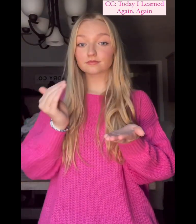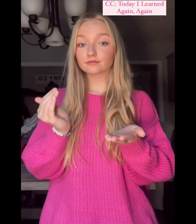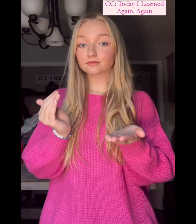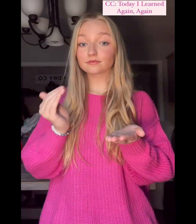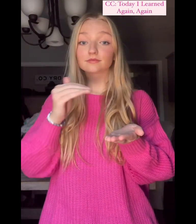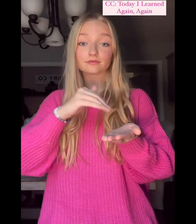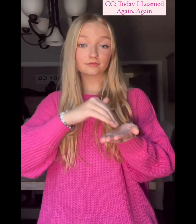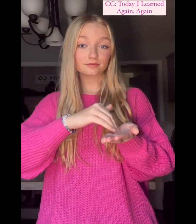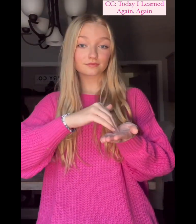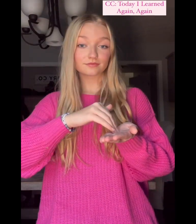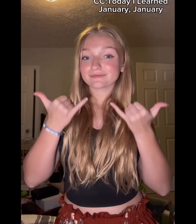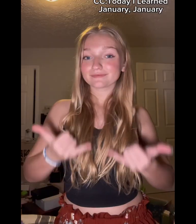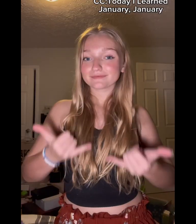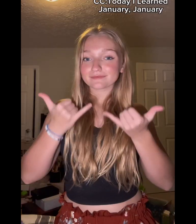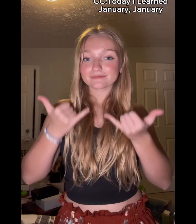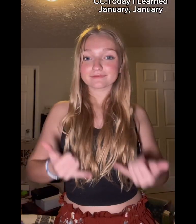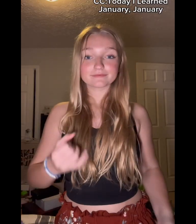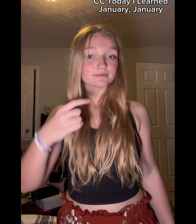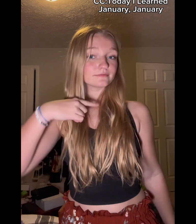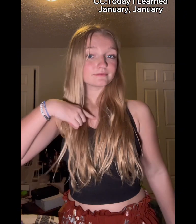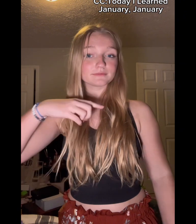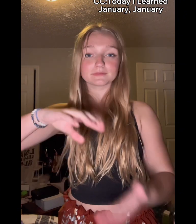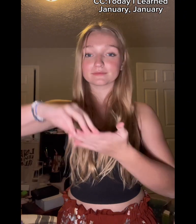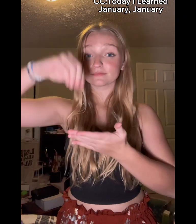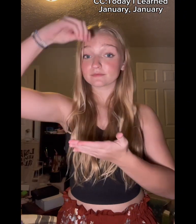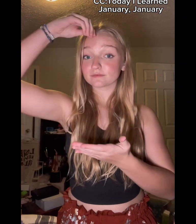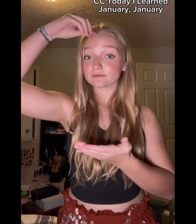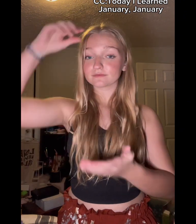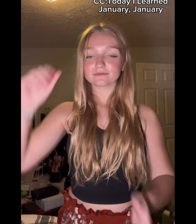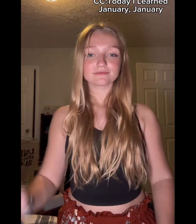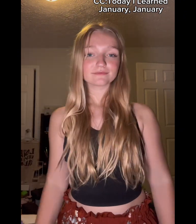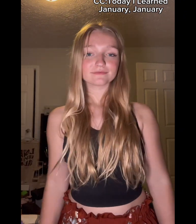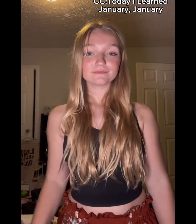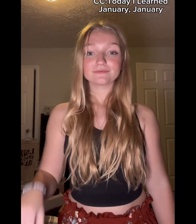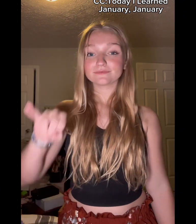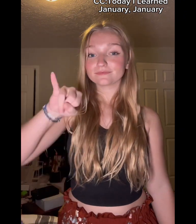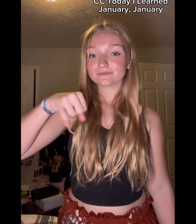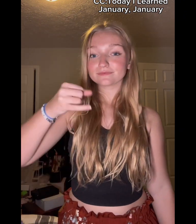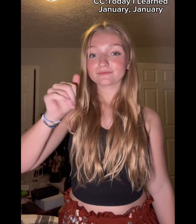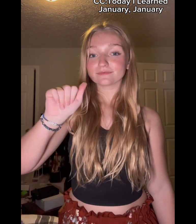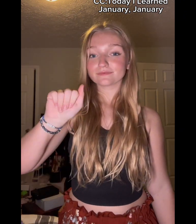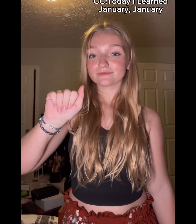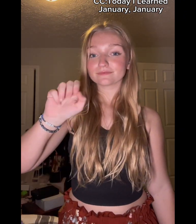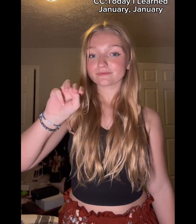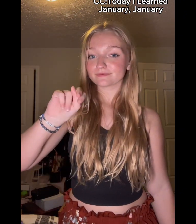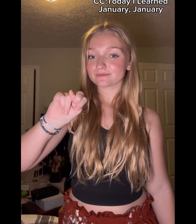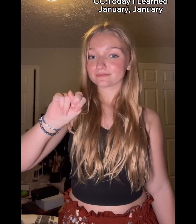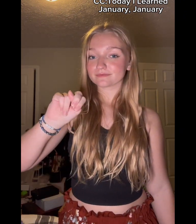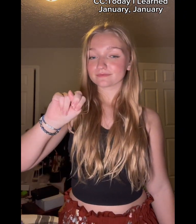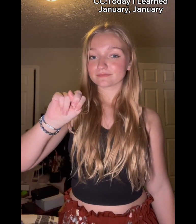Today I learned January January